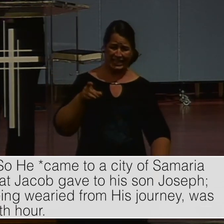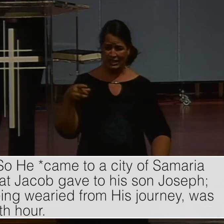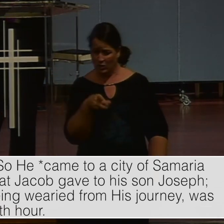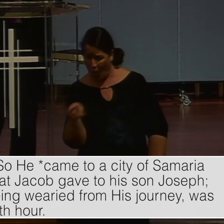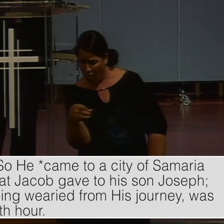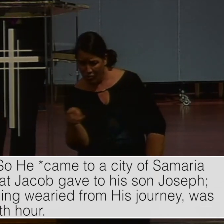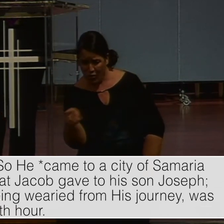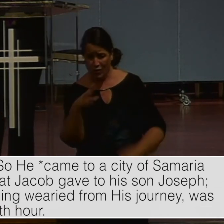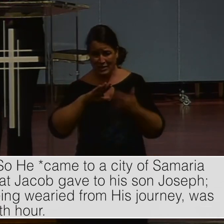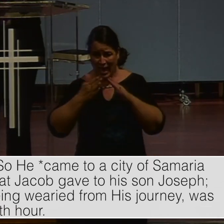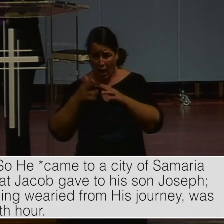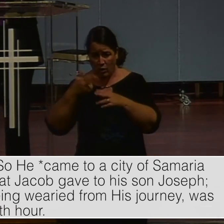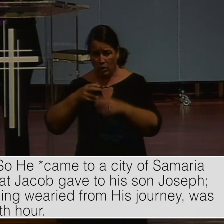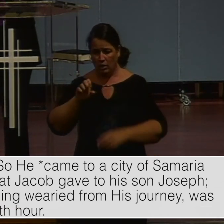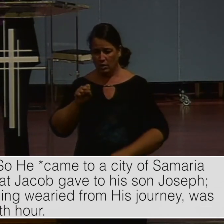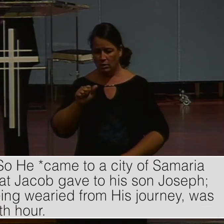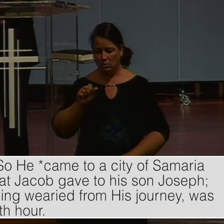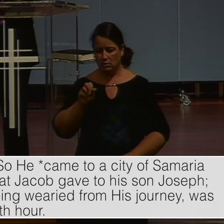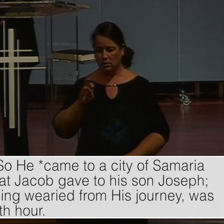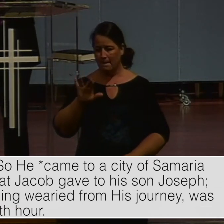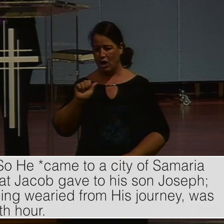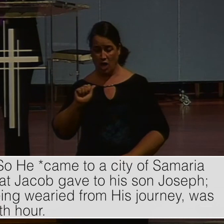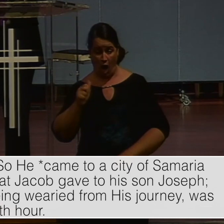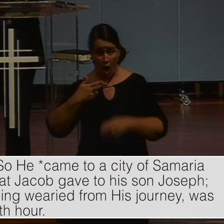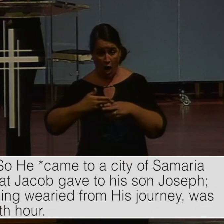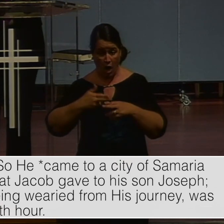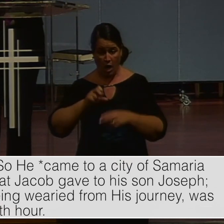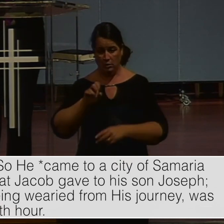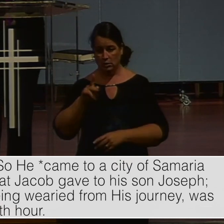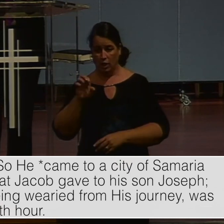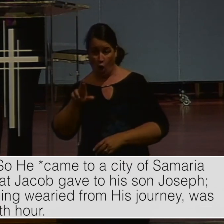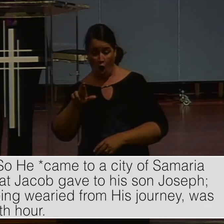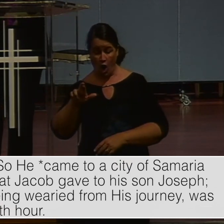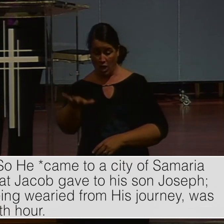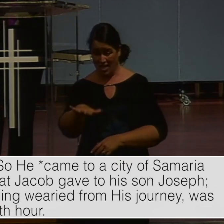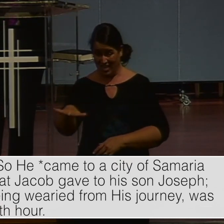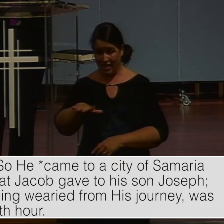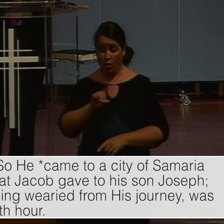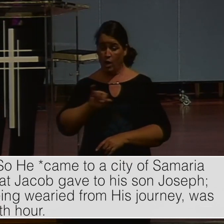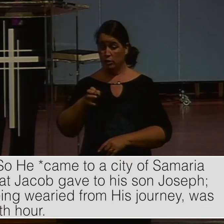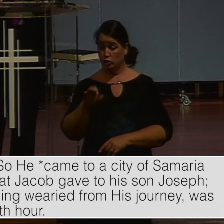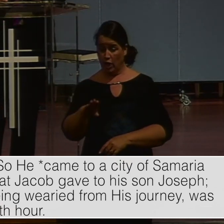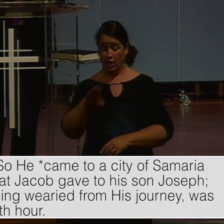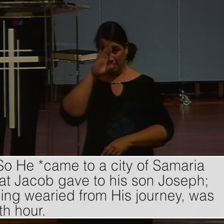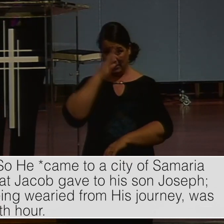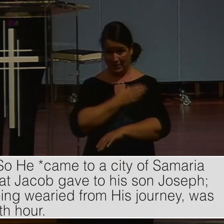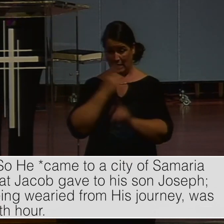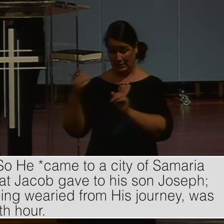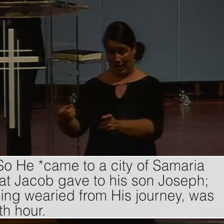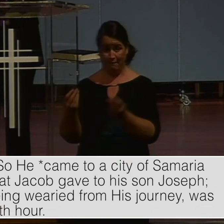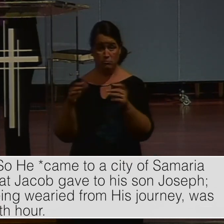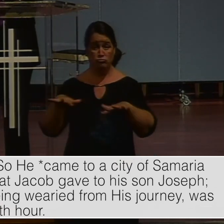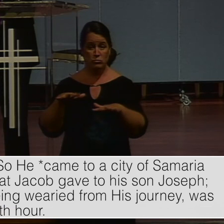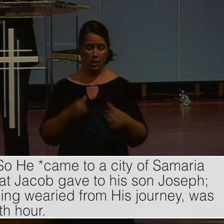Samaria. So he came to a city of Samaria, which is called Sychar near the plot of the ground that Jacob gave to his son Joseph. Now, Jacob's